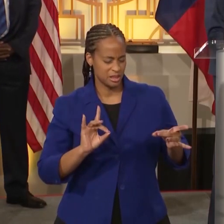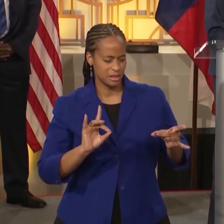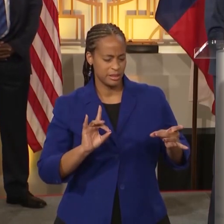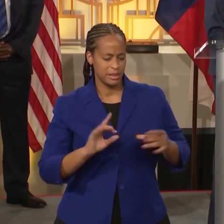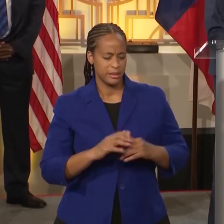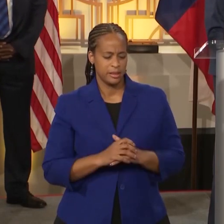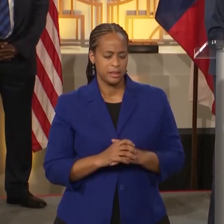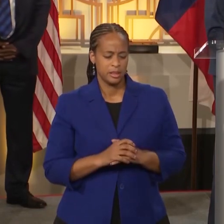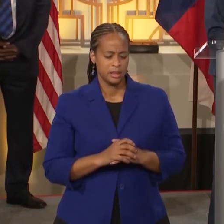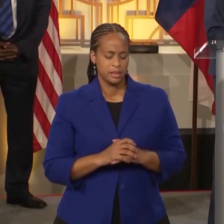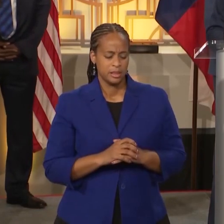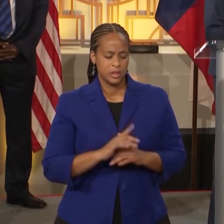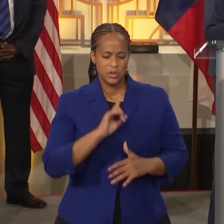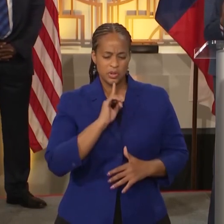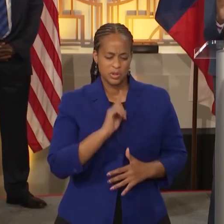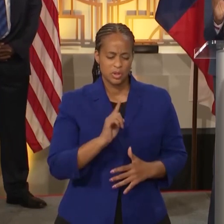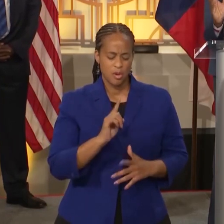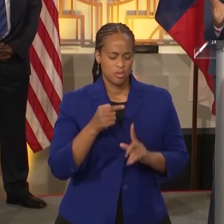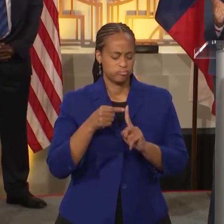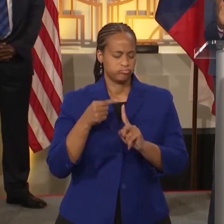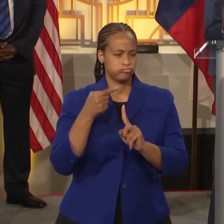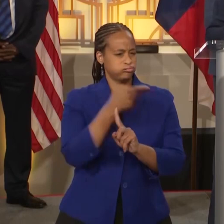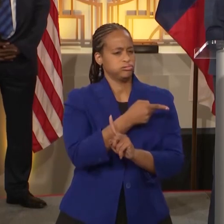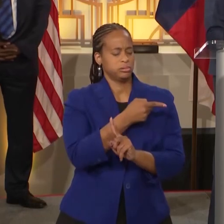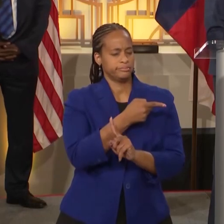off base.